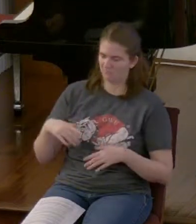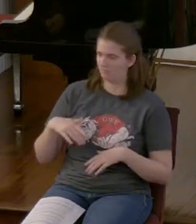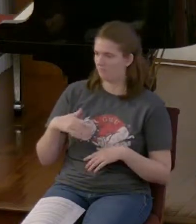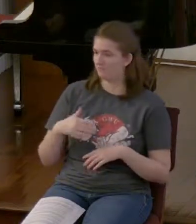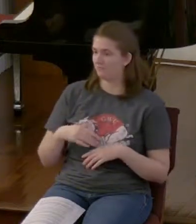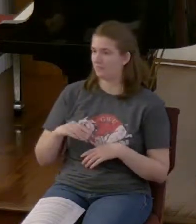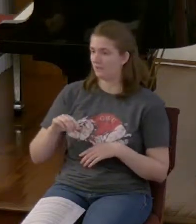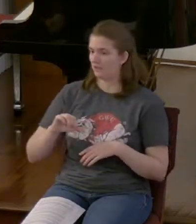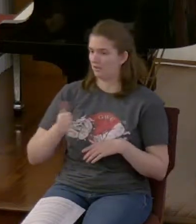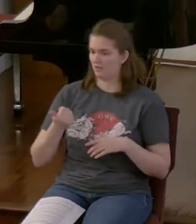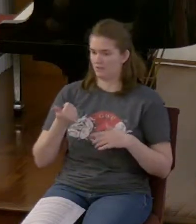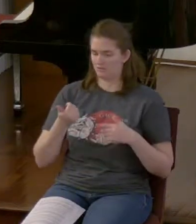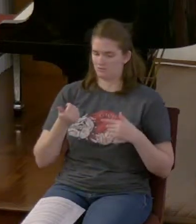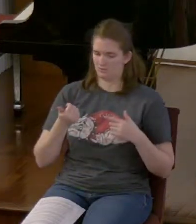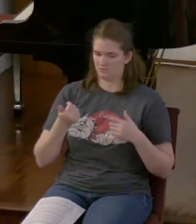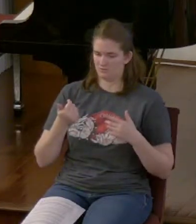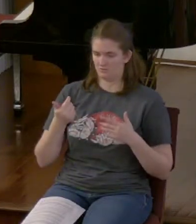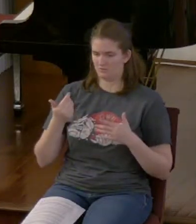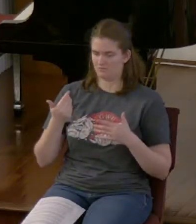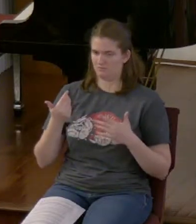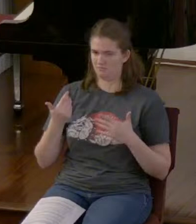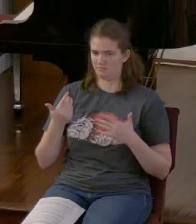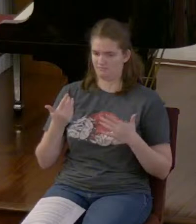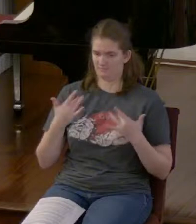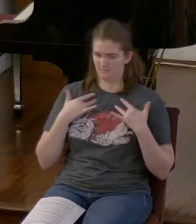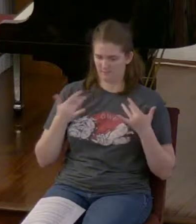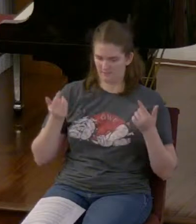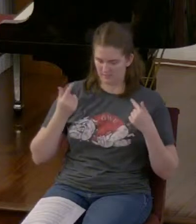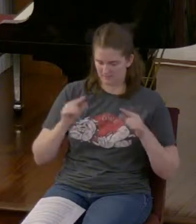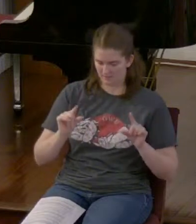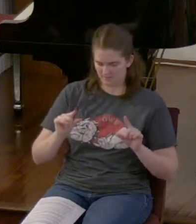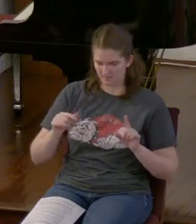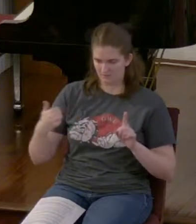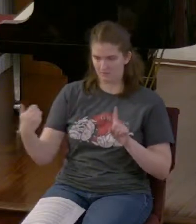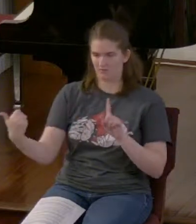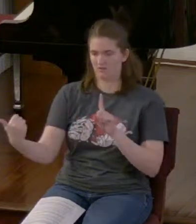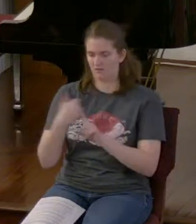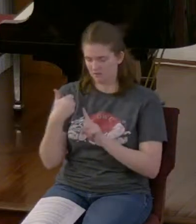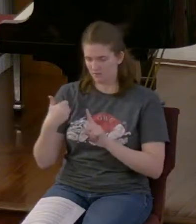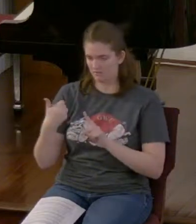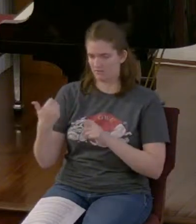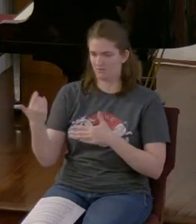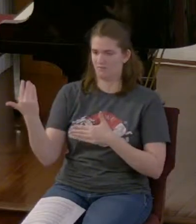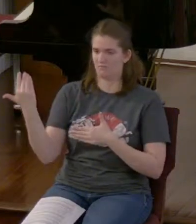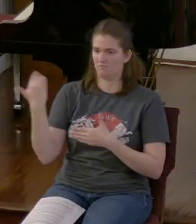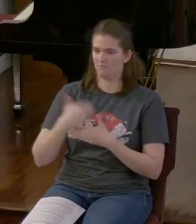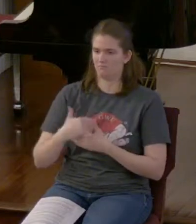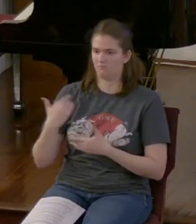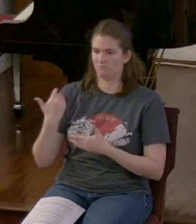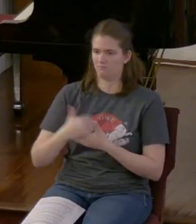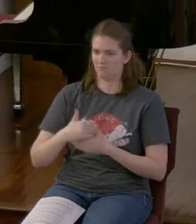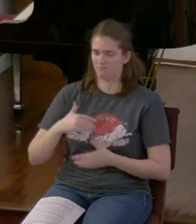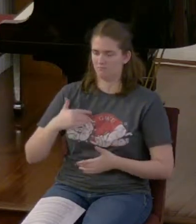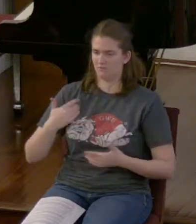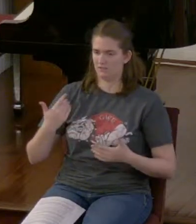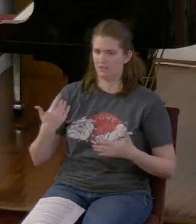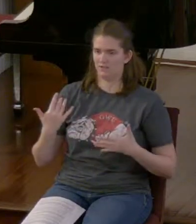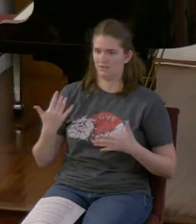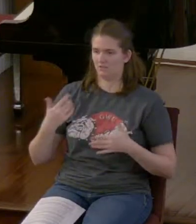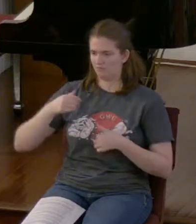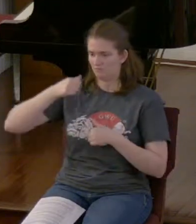shake you to your core. And you feel it deep down. And you can't shake it.